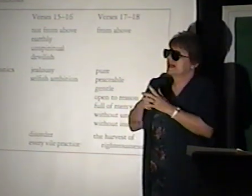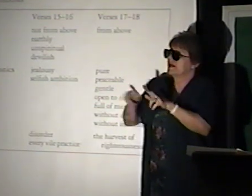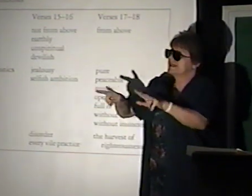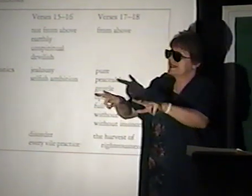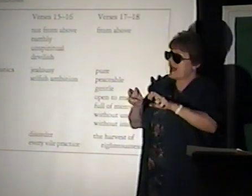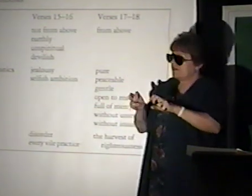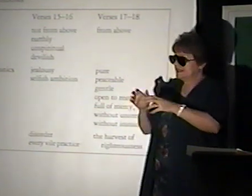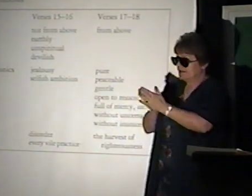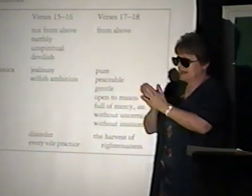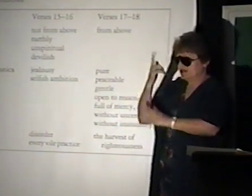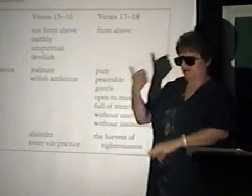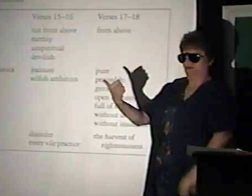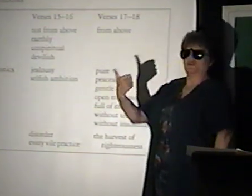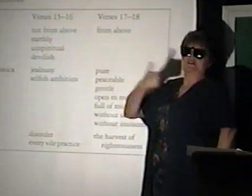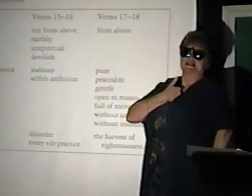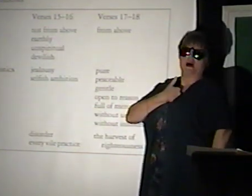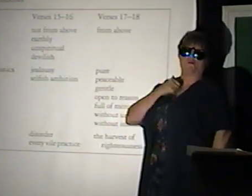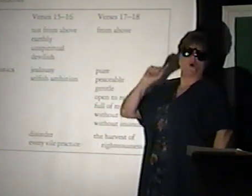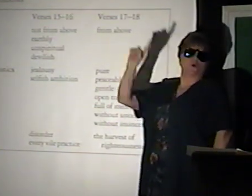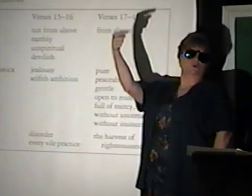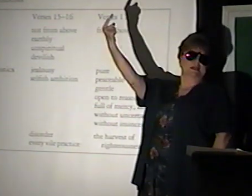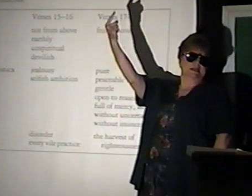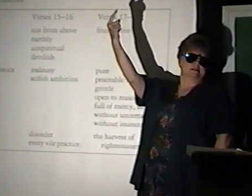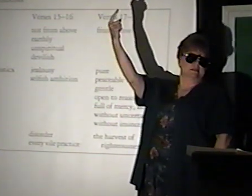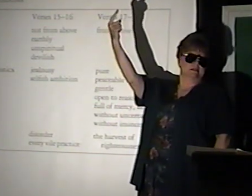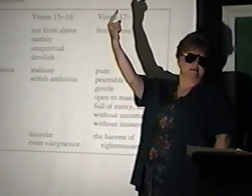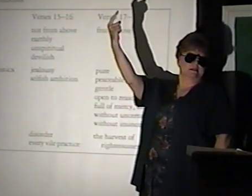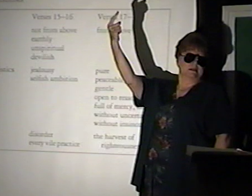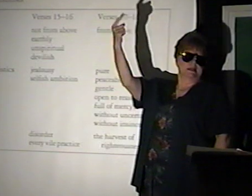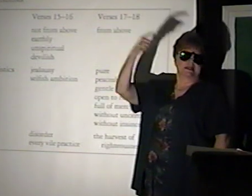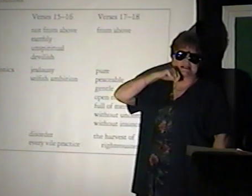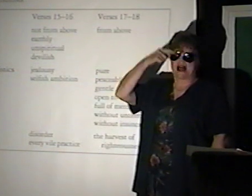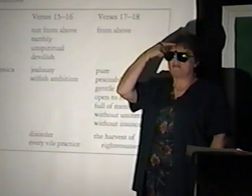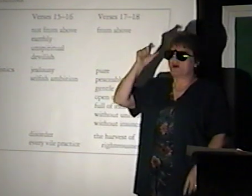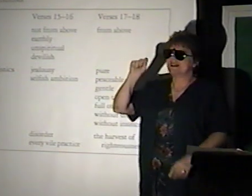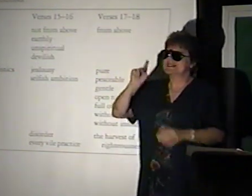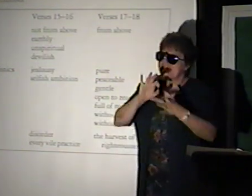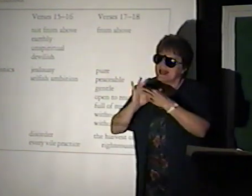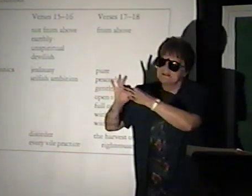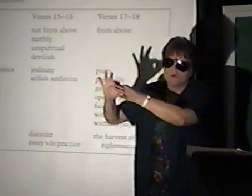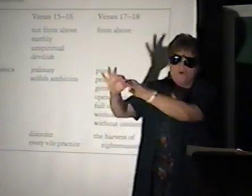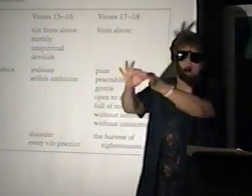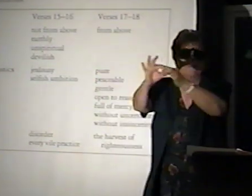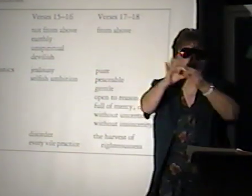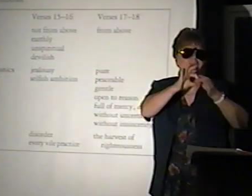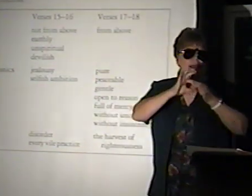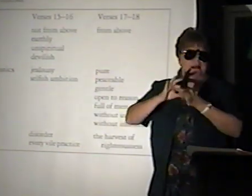Sometimes, shouts at the distance for yourself only. That's what it says at the waterways.